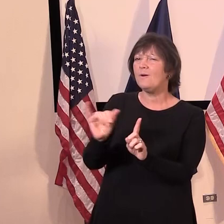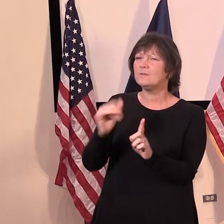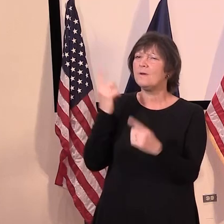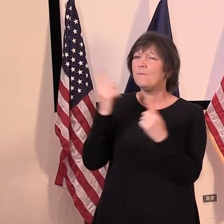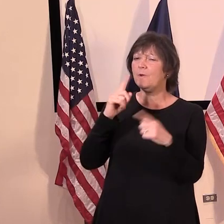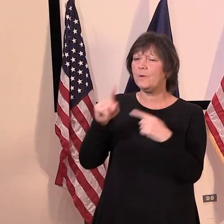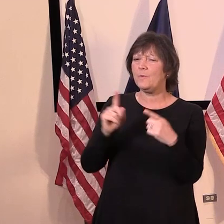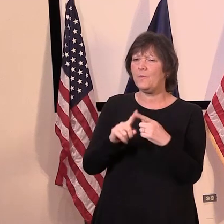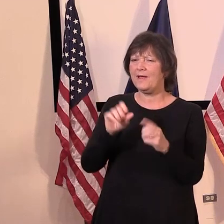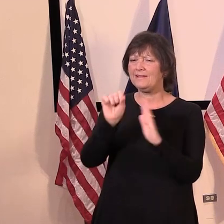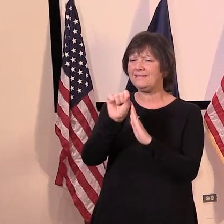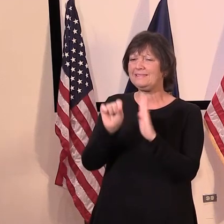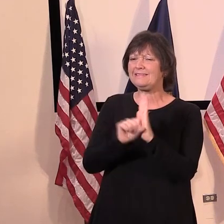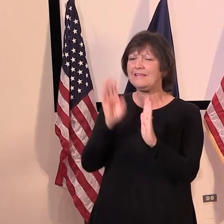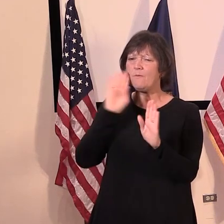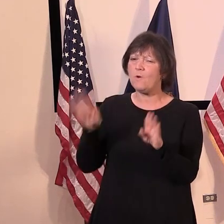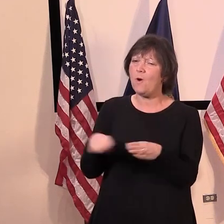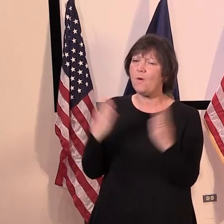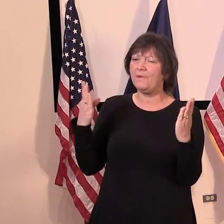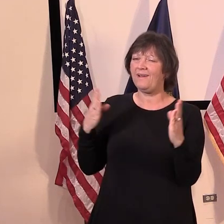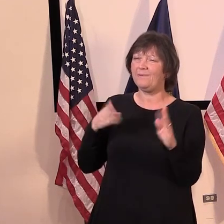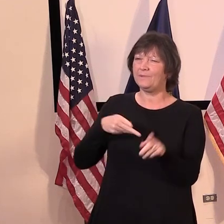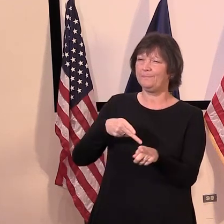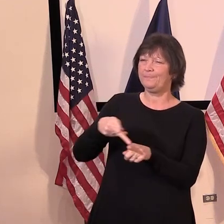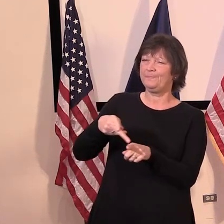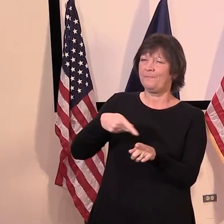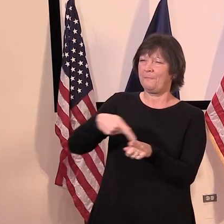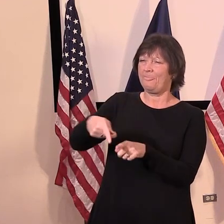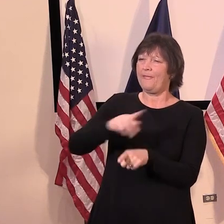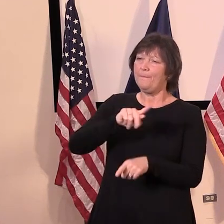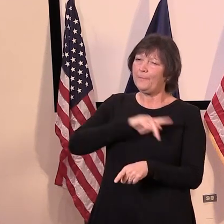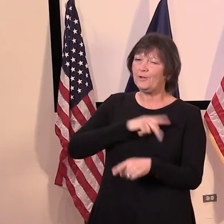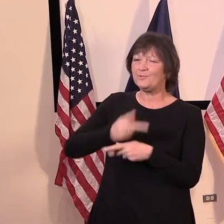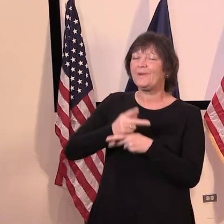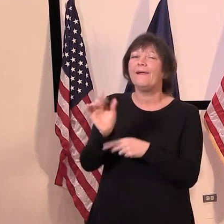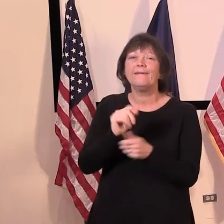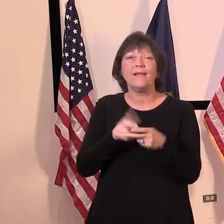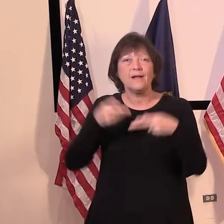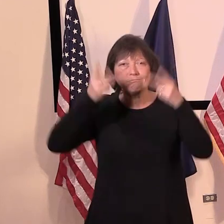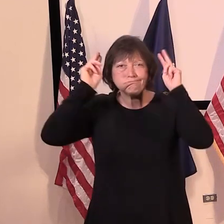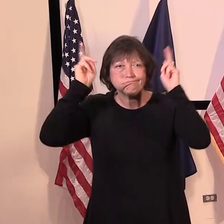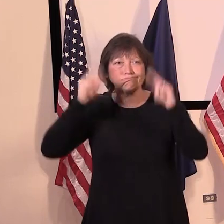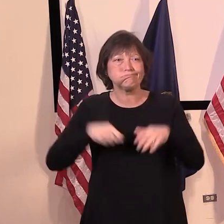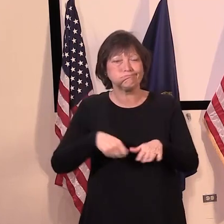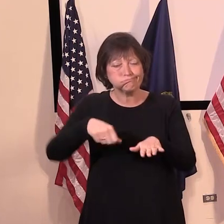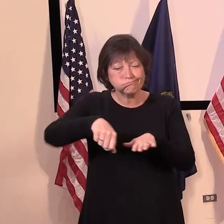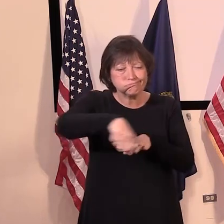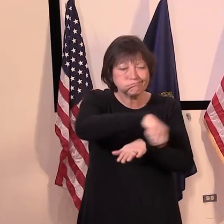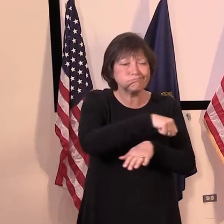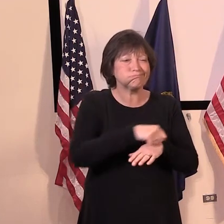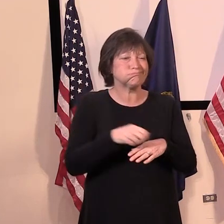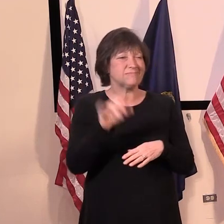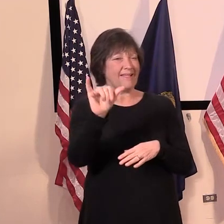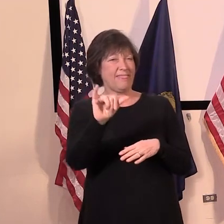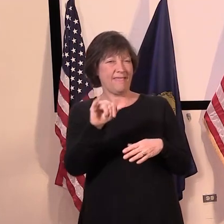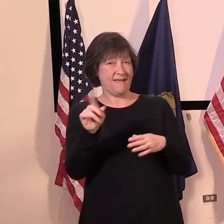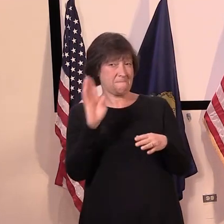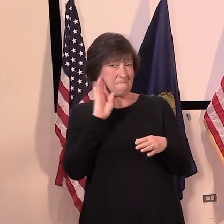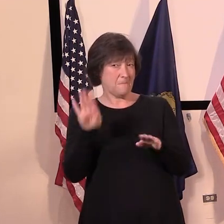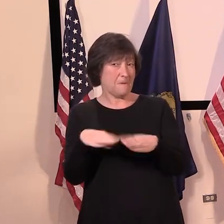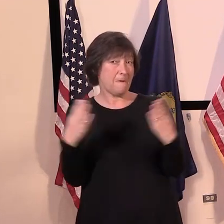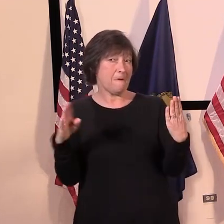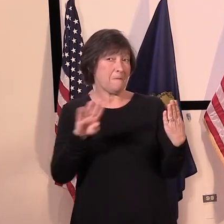industry, whether it's beauty salons or hairdressers or something along those lines.